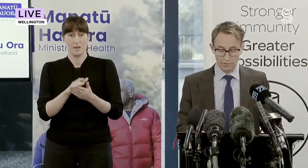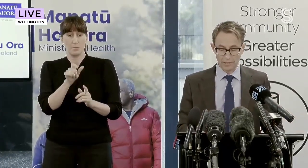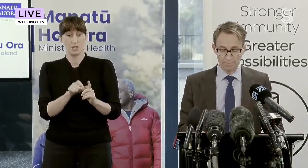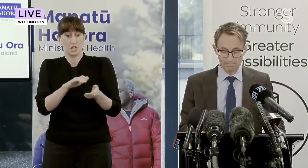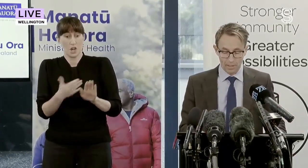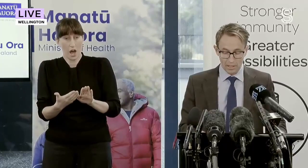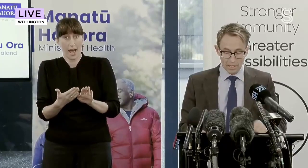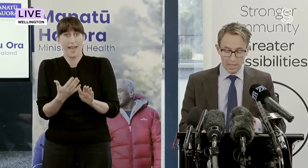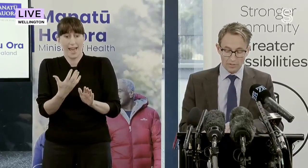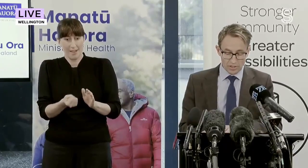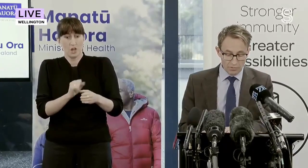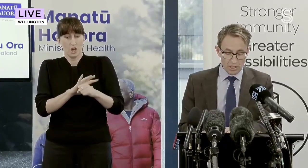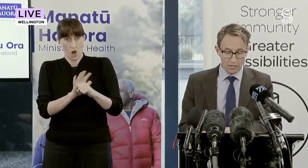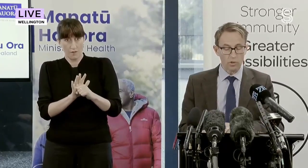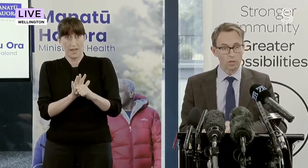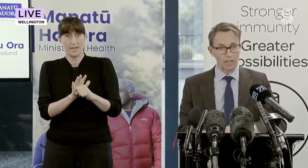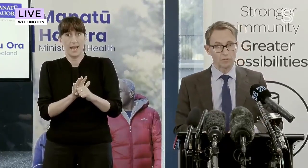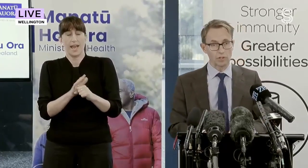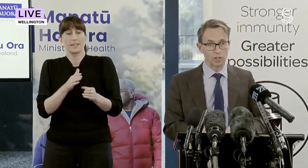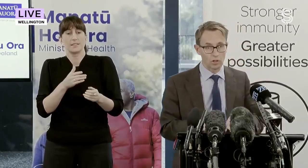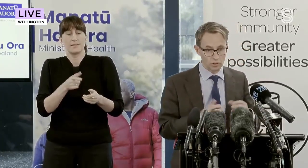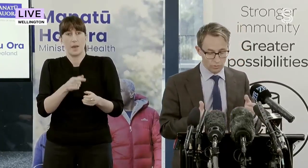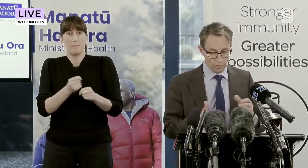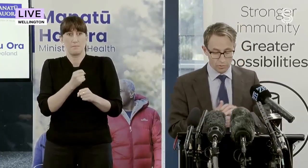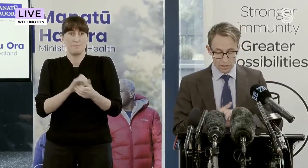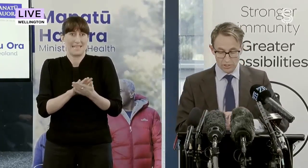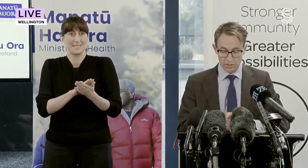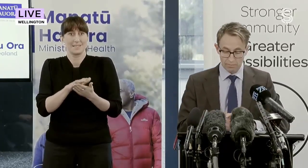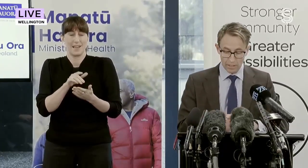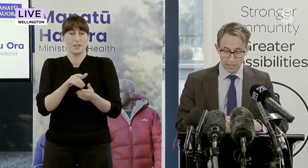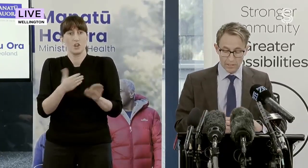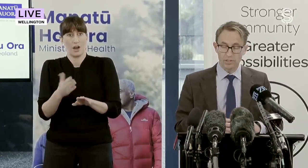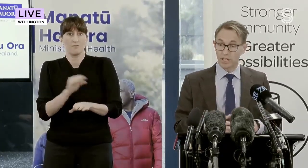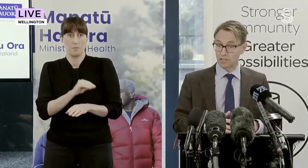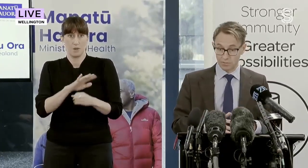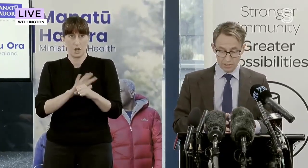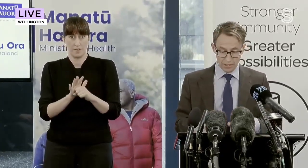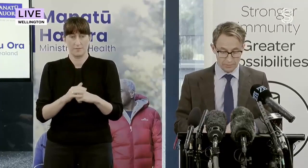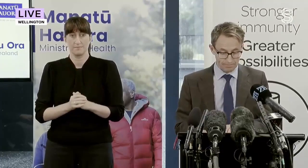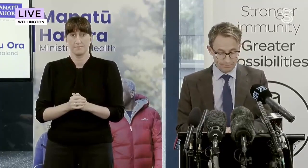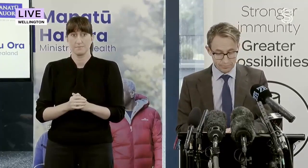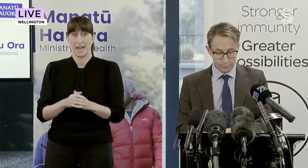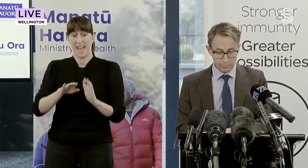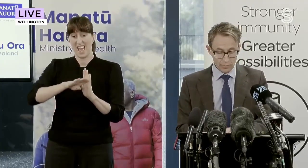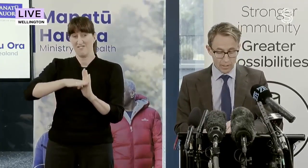contributing factor. And the seven-day rolling average of attributable deaths is now 17.